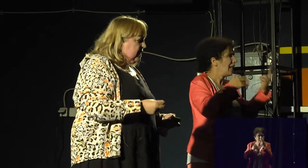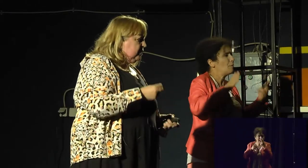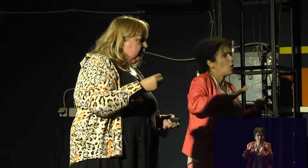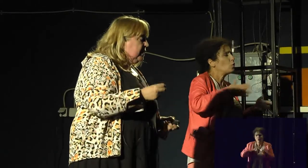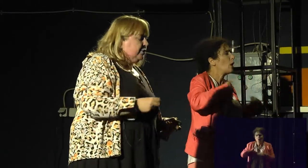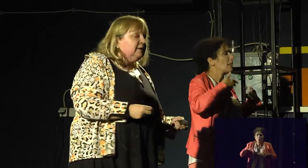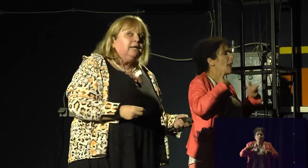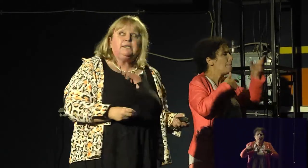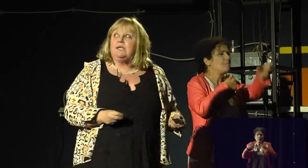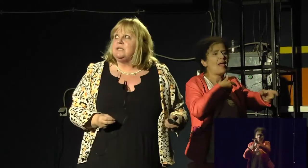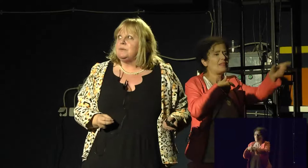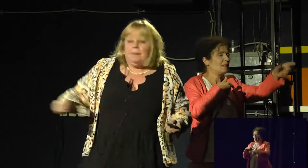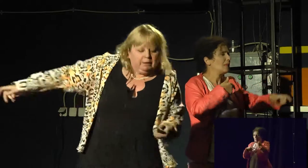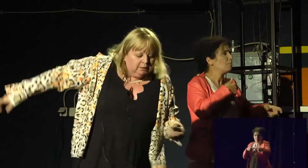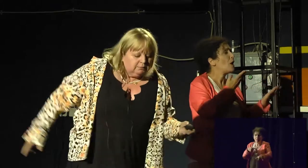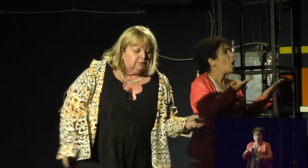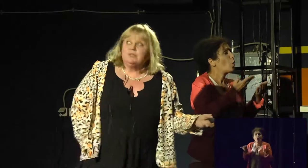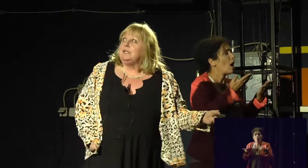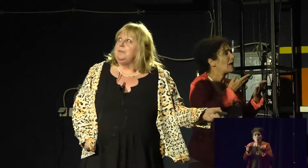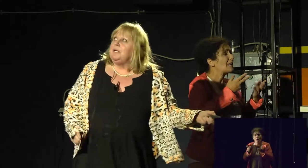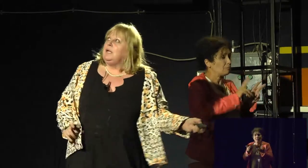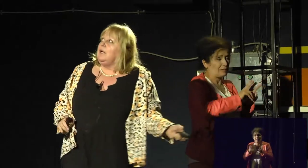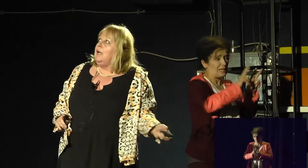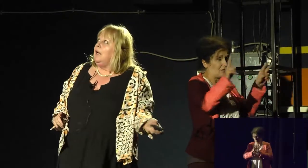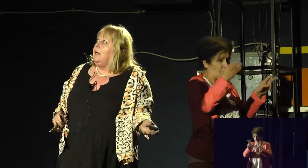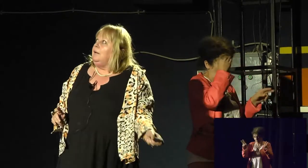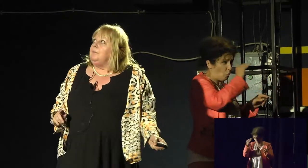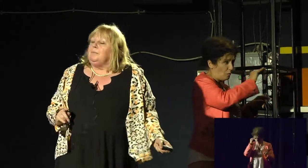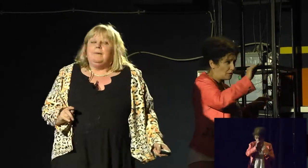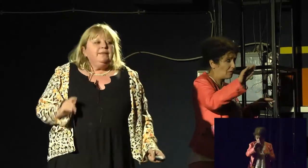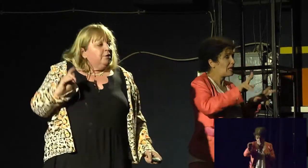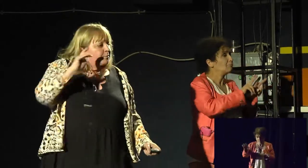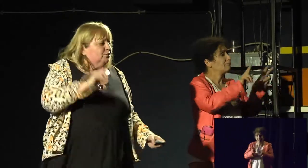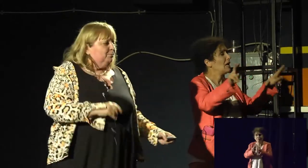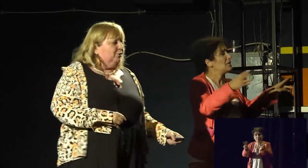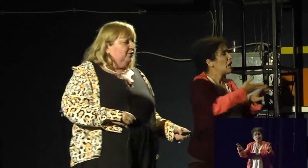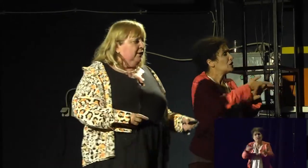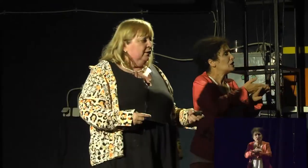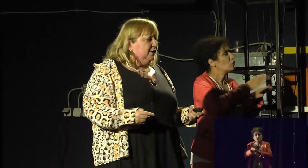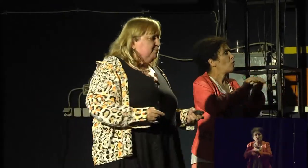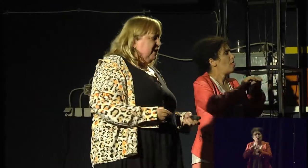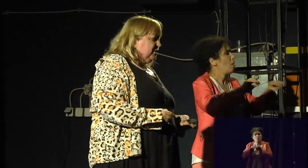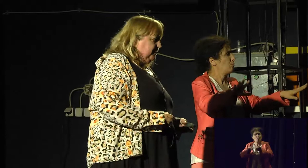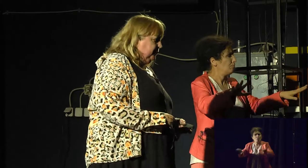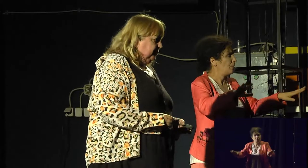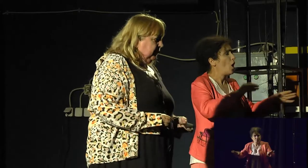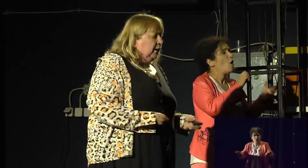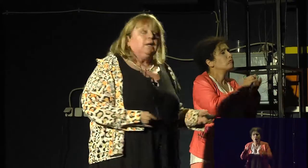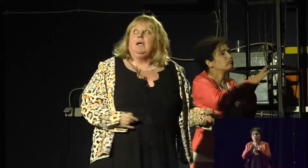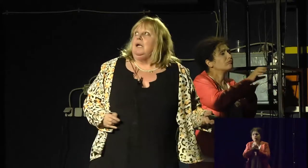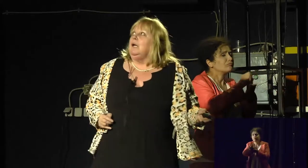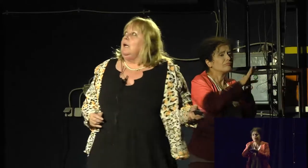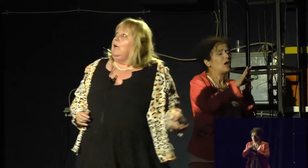develop our sex education guidelines. Oh, sorry. And now the most important thing is pleasure.